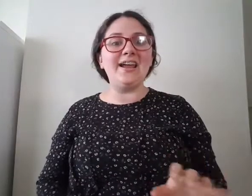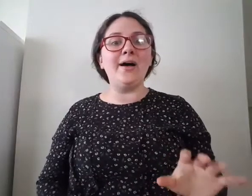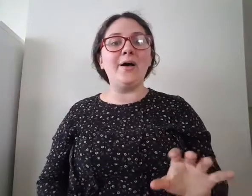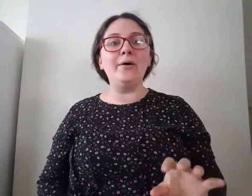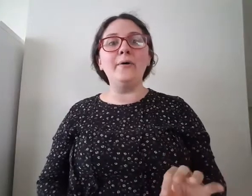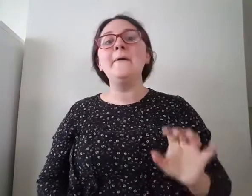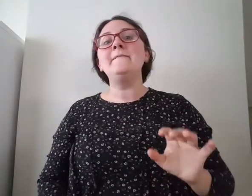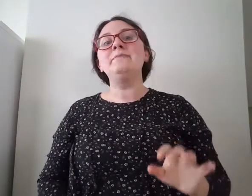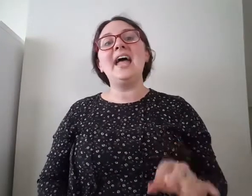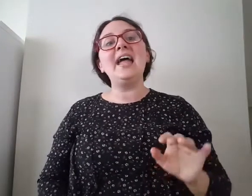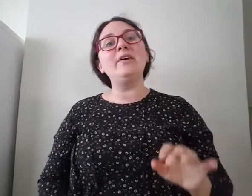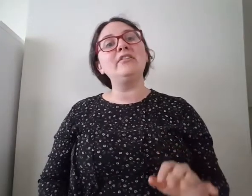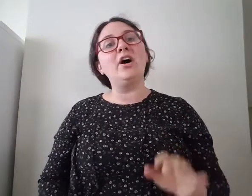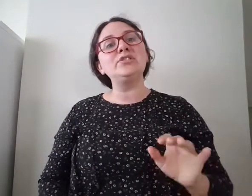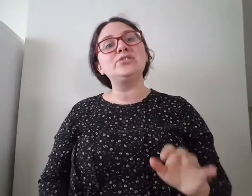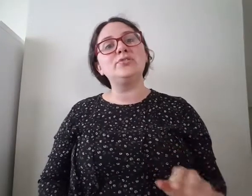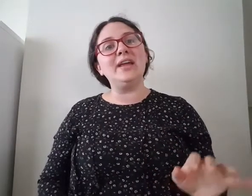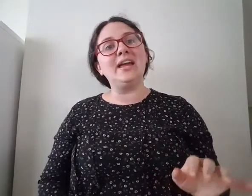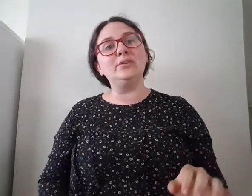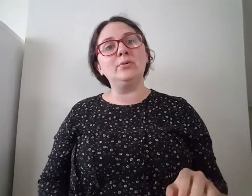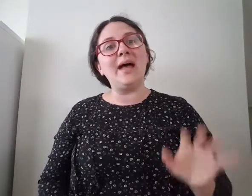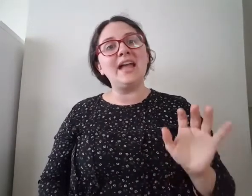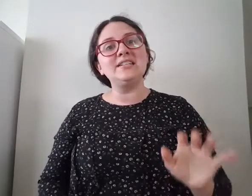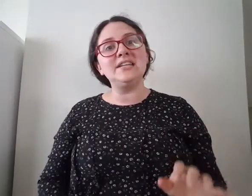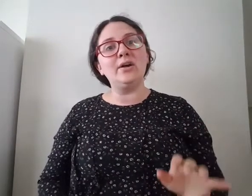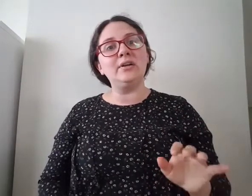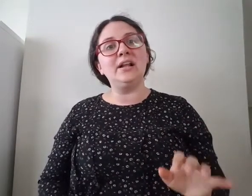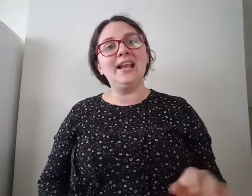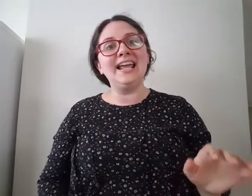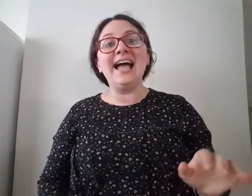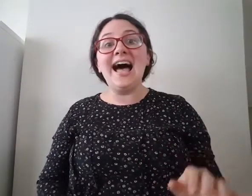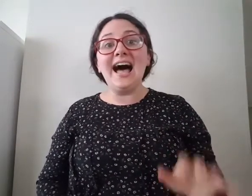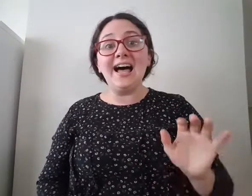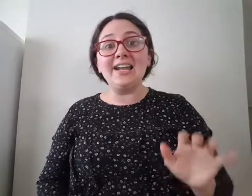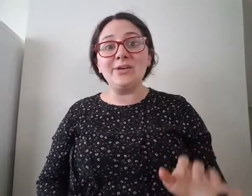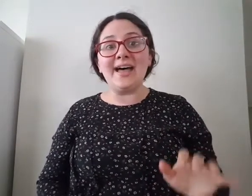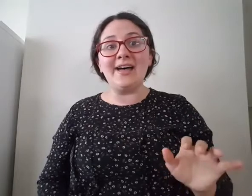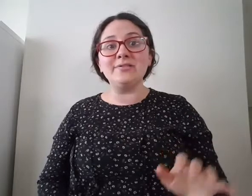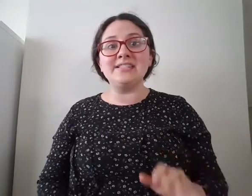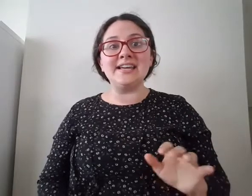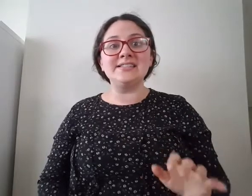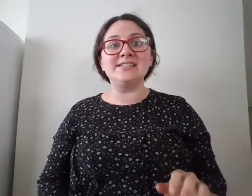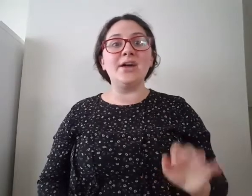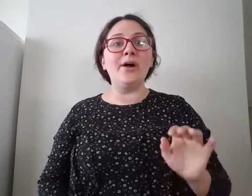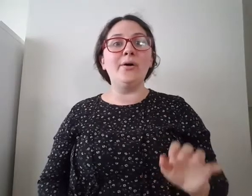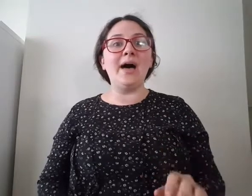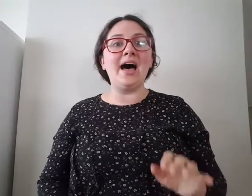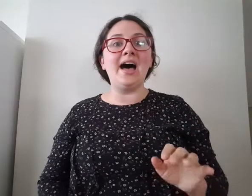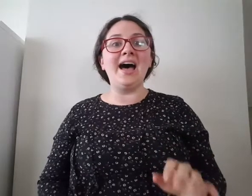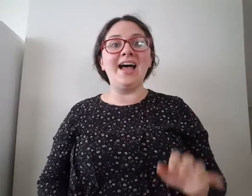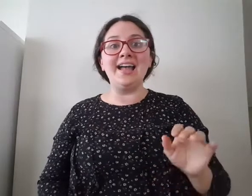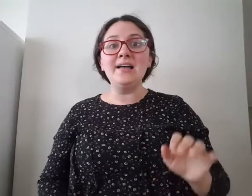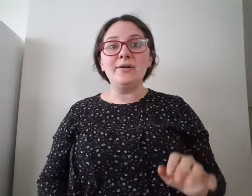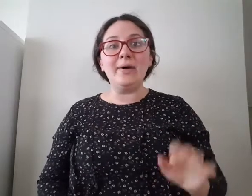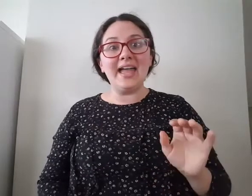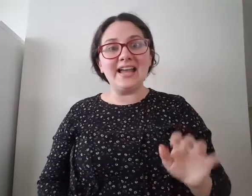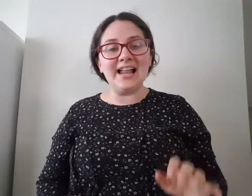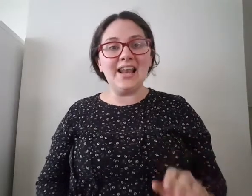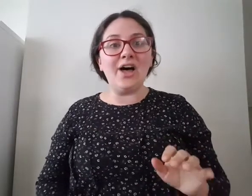A long Austrian went yodeling on a mountain so high When along